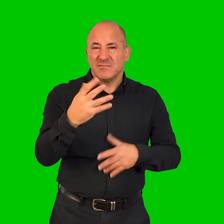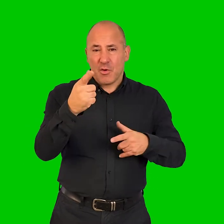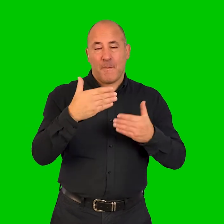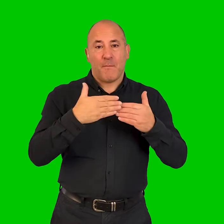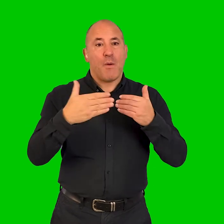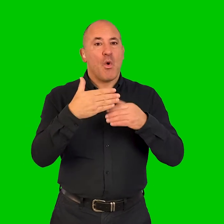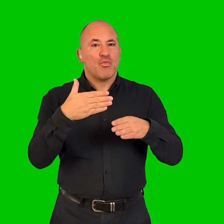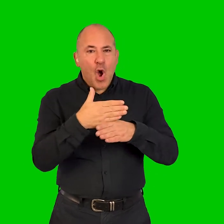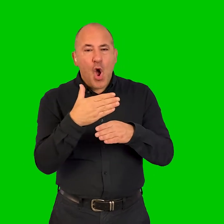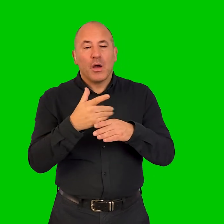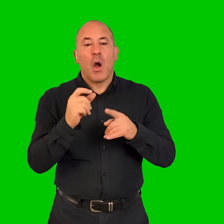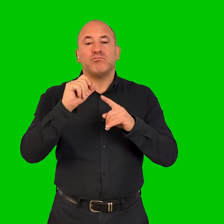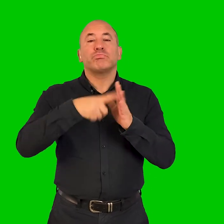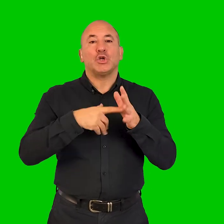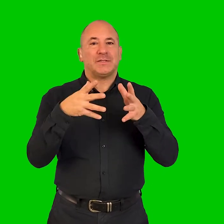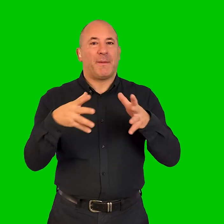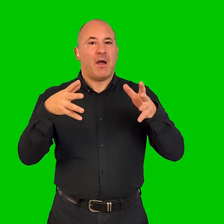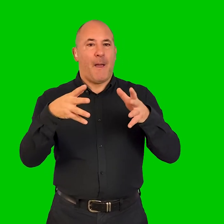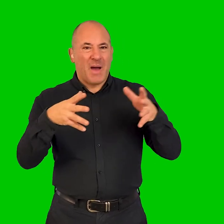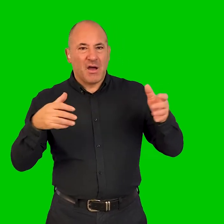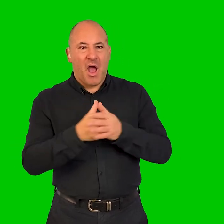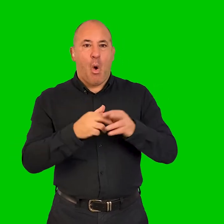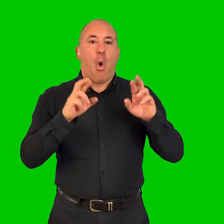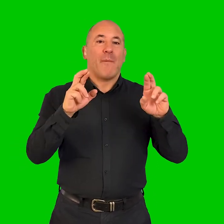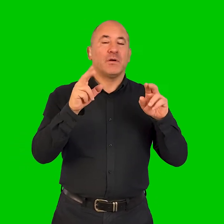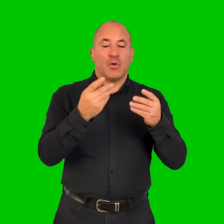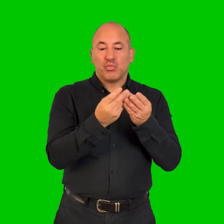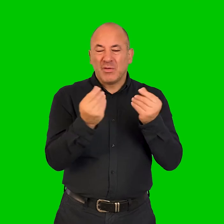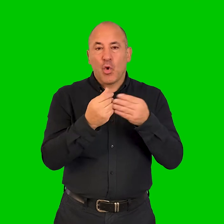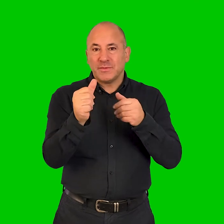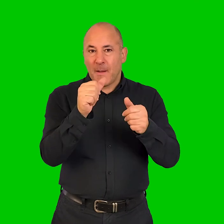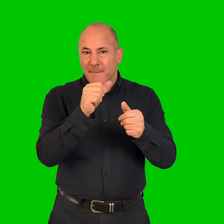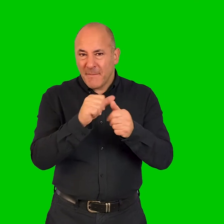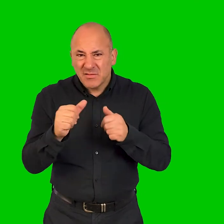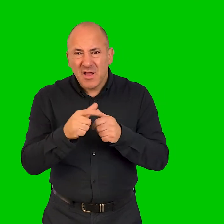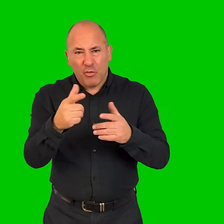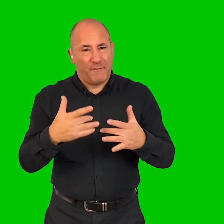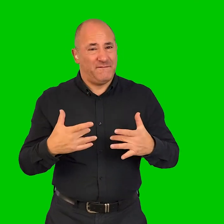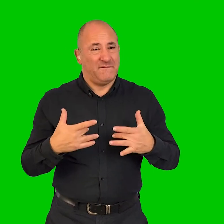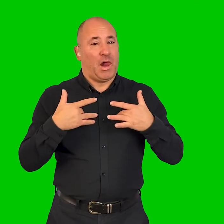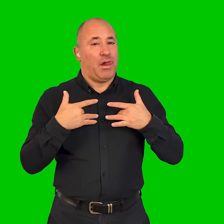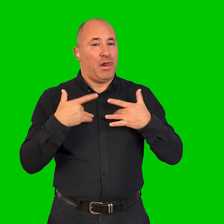you know, now that you're doing more work and you're doing larger projects, Yeah. you know, and hopefully having